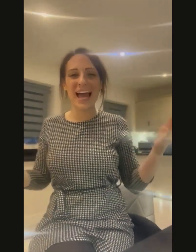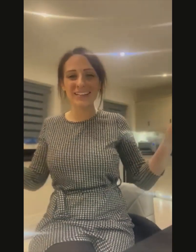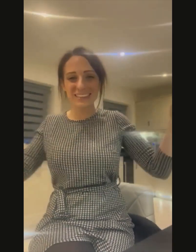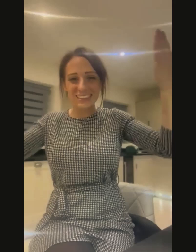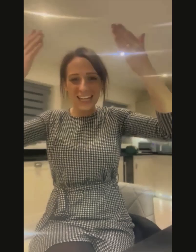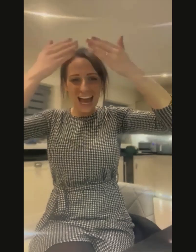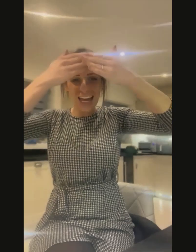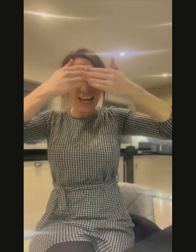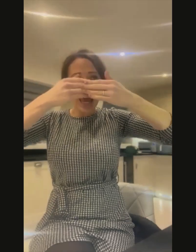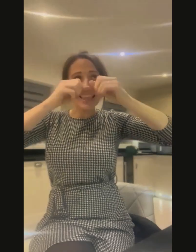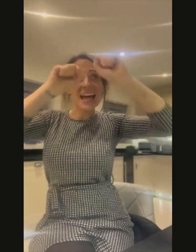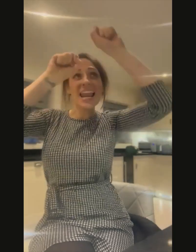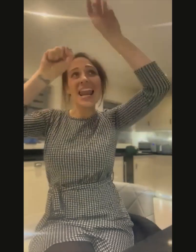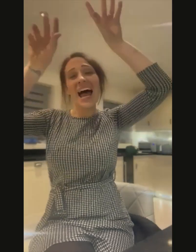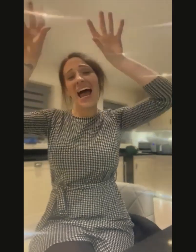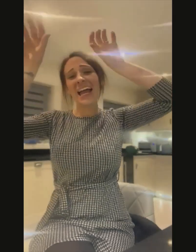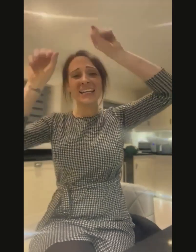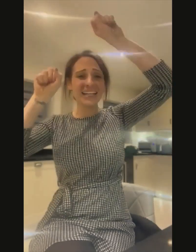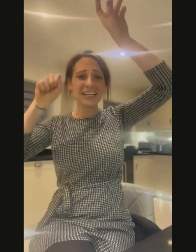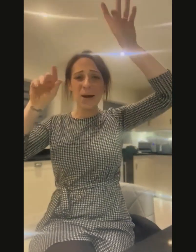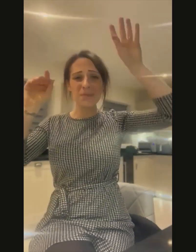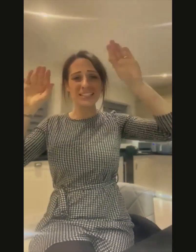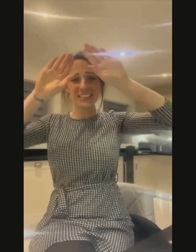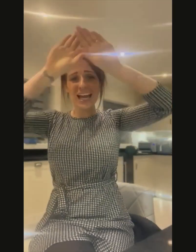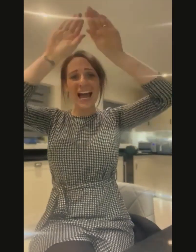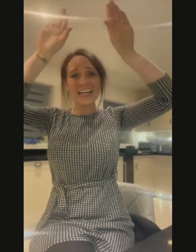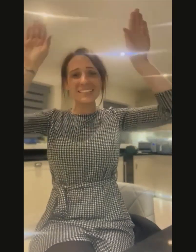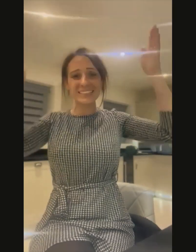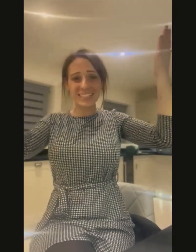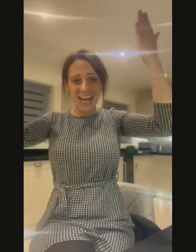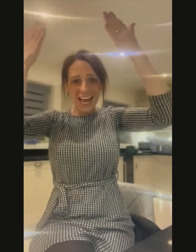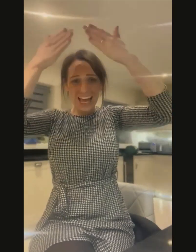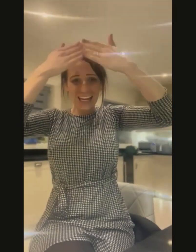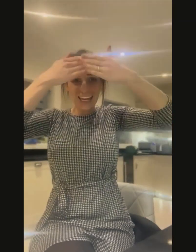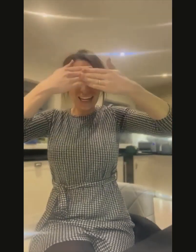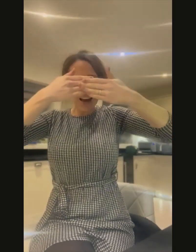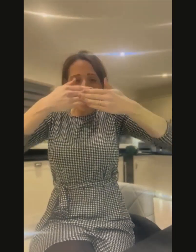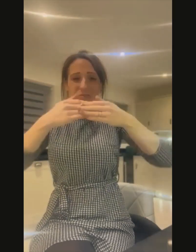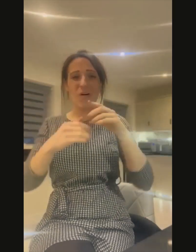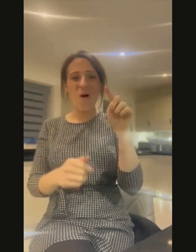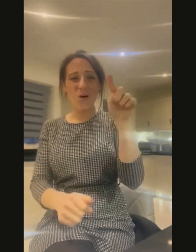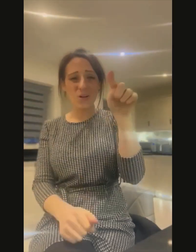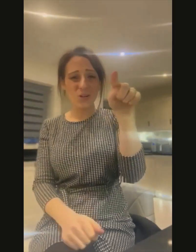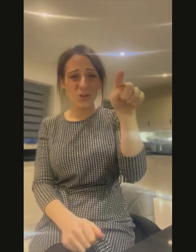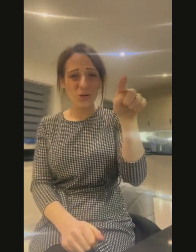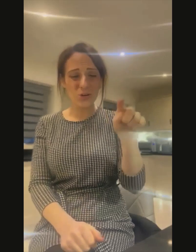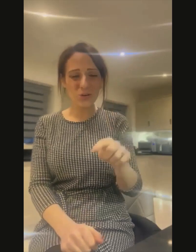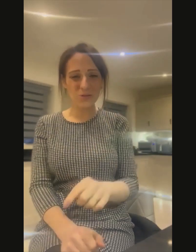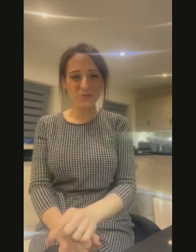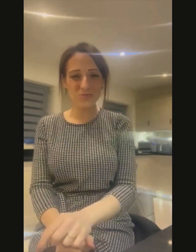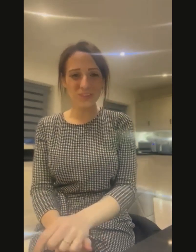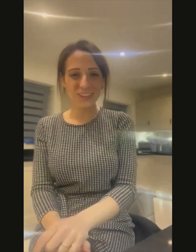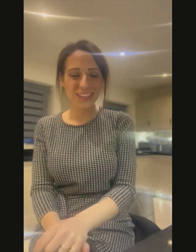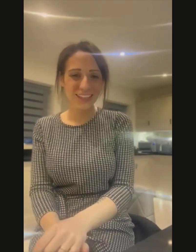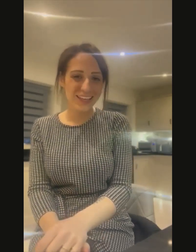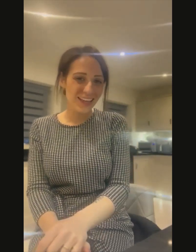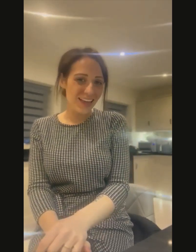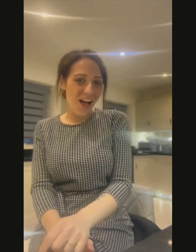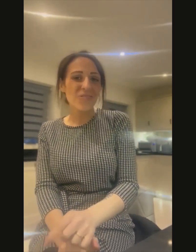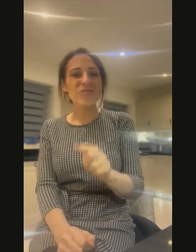tonight They're lighting up the sky tonight For you, for